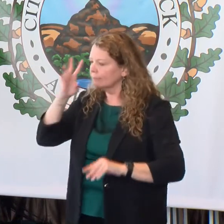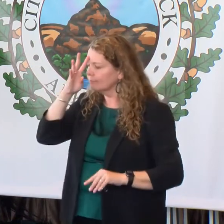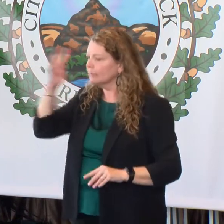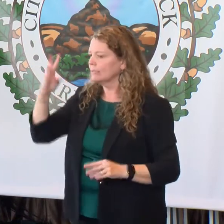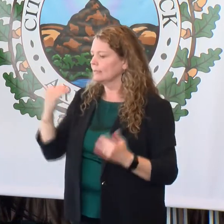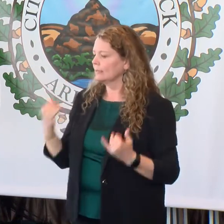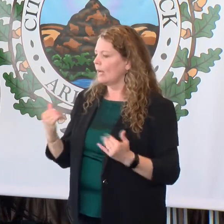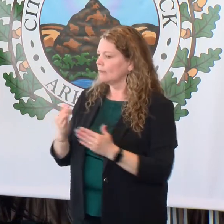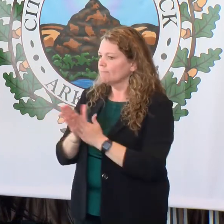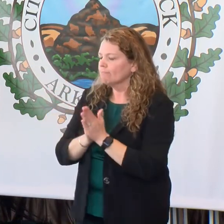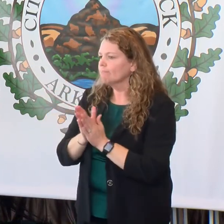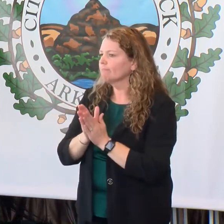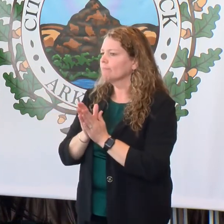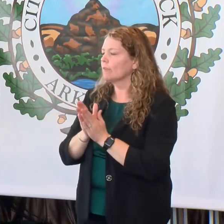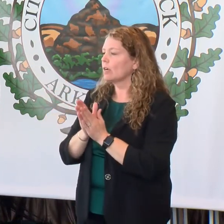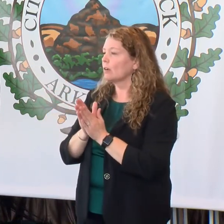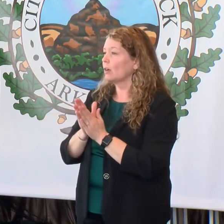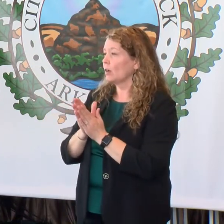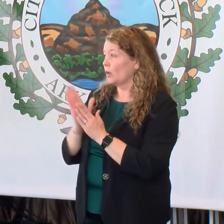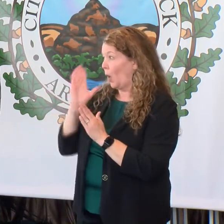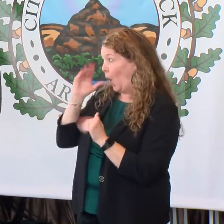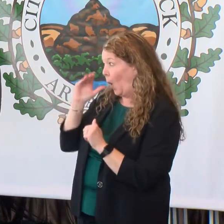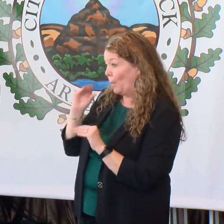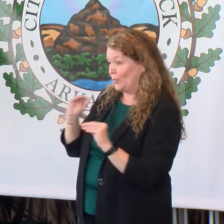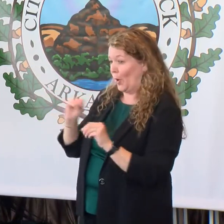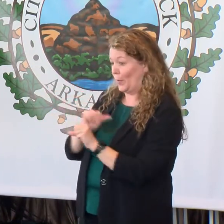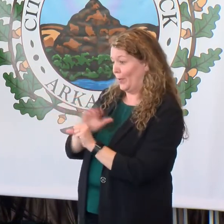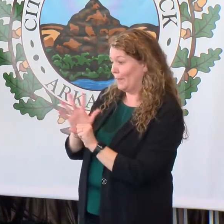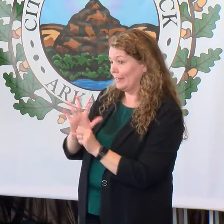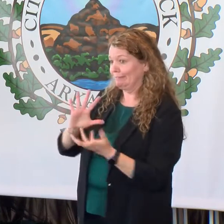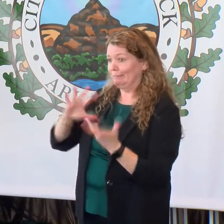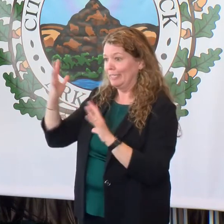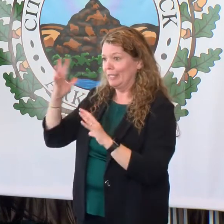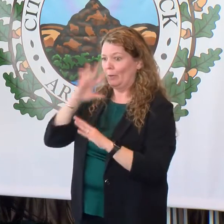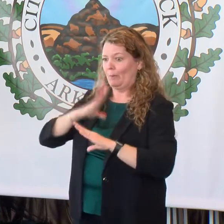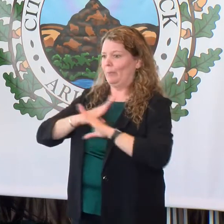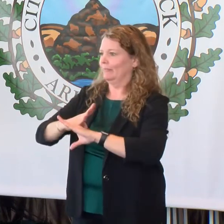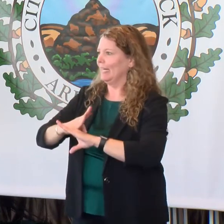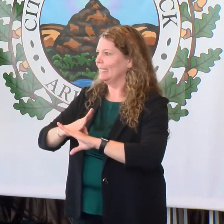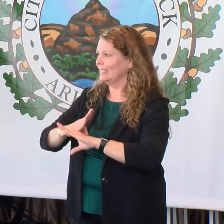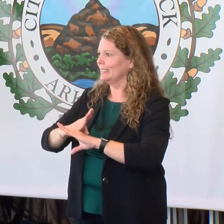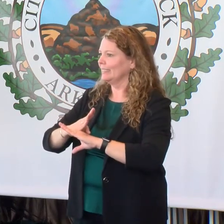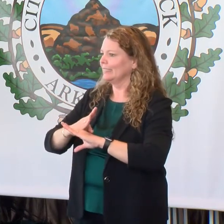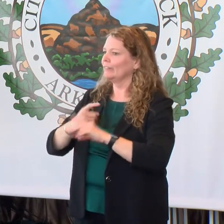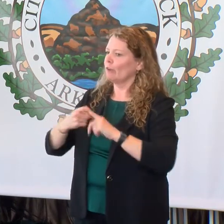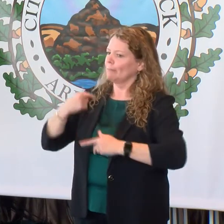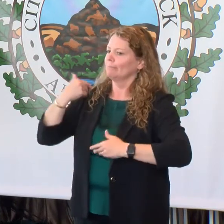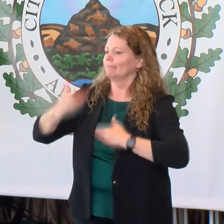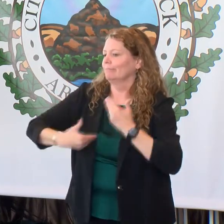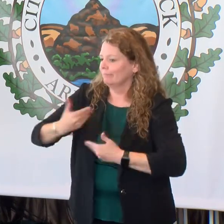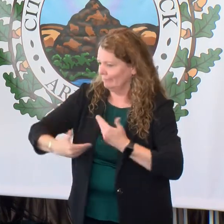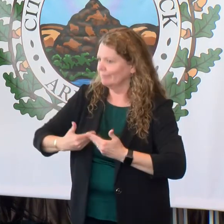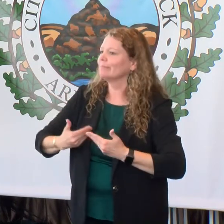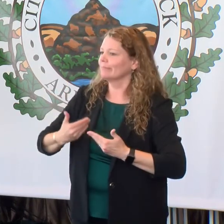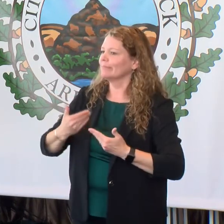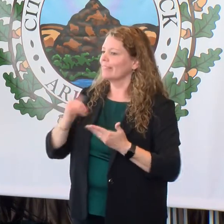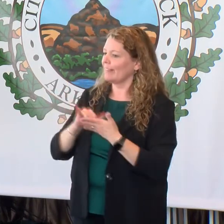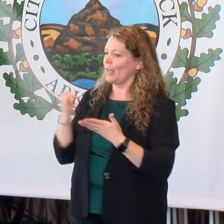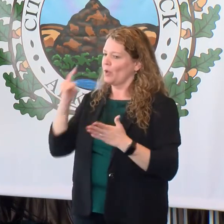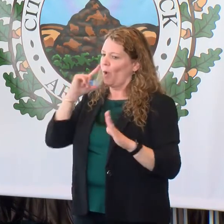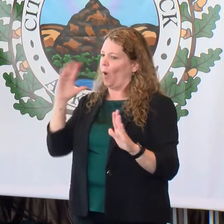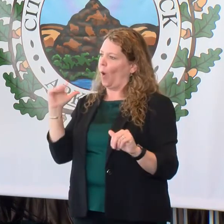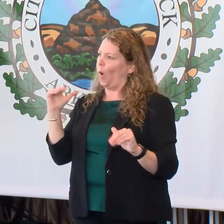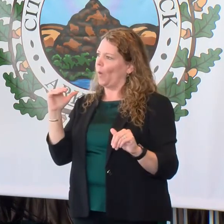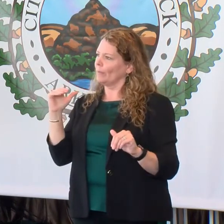you know, there's no other pandemic or anything that would kind of stop from kind of going to the next phase that you're hoping